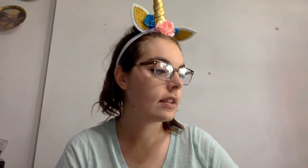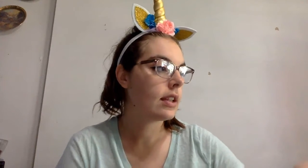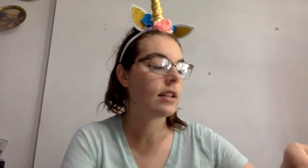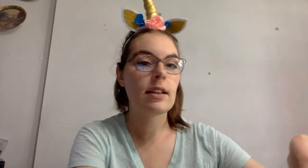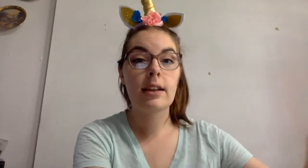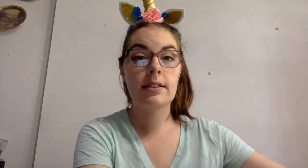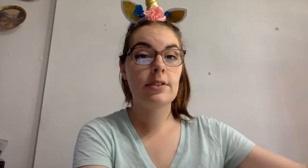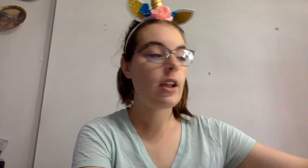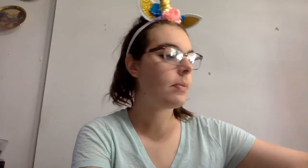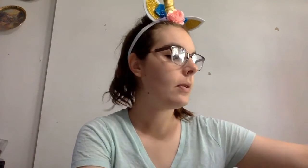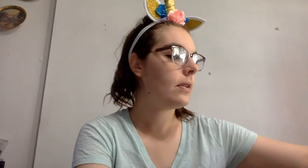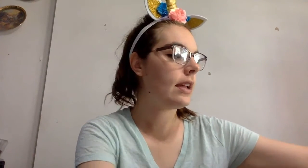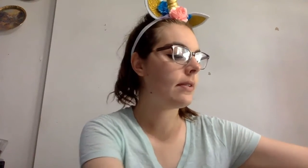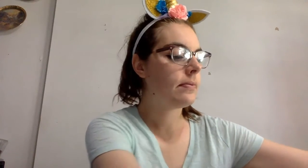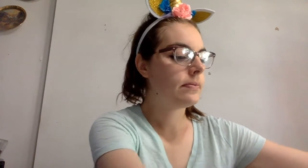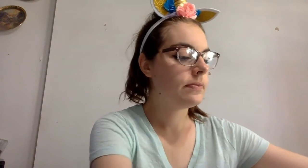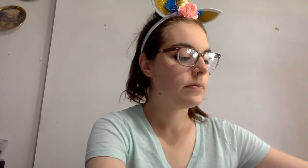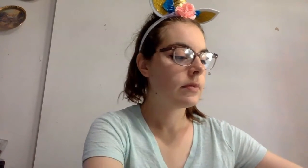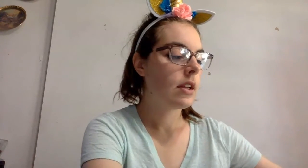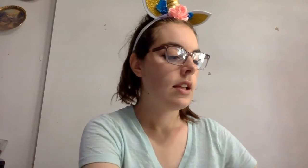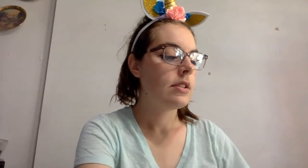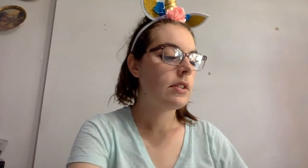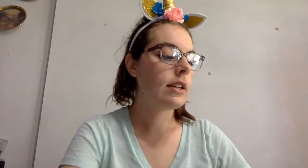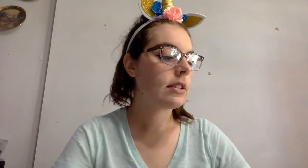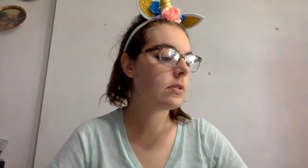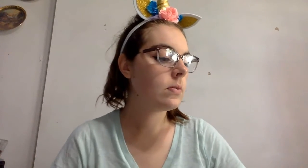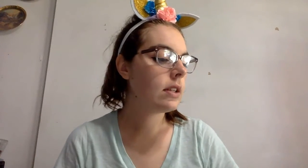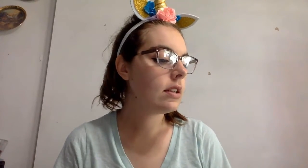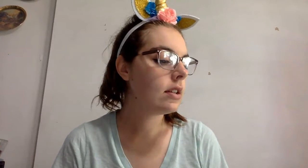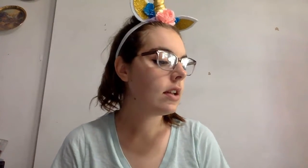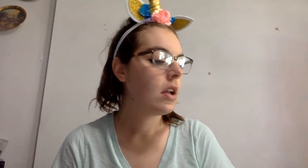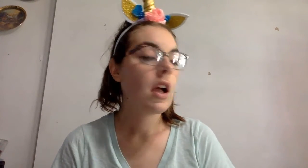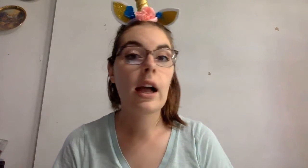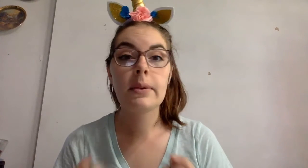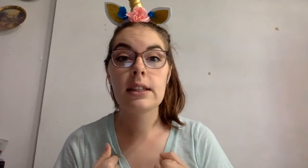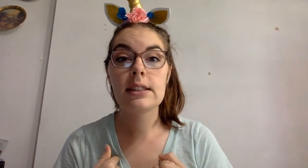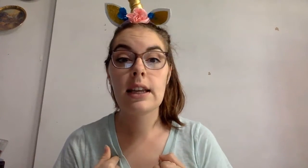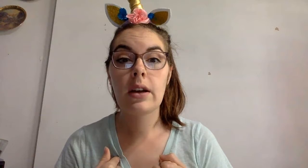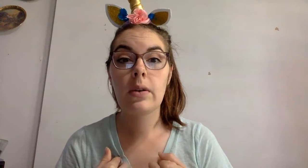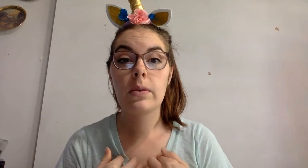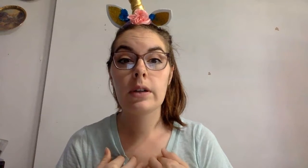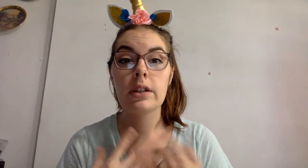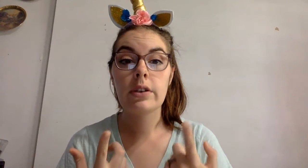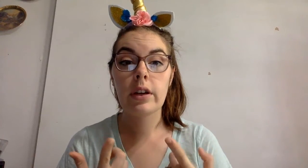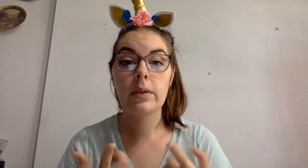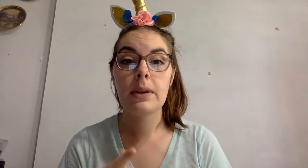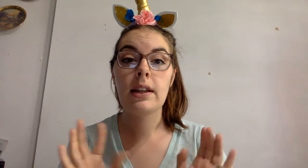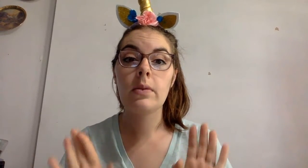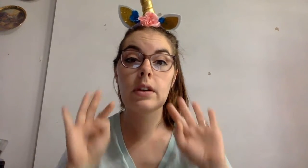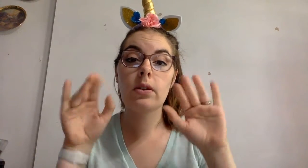Nice job. Okay. So the next one, I'm going to say a word. You're going to repeat it. We're going